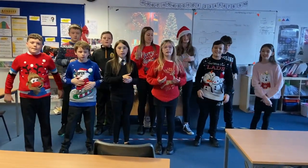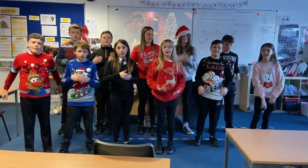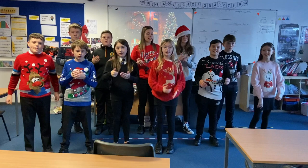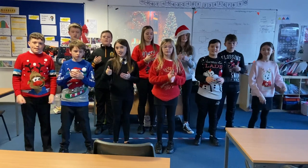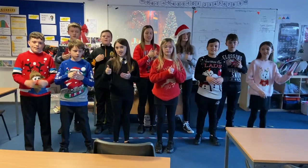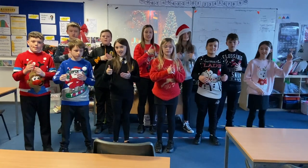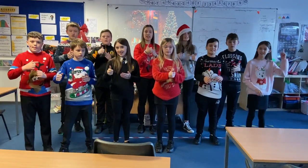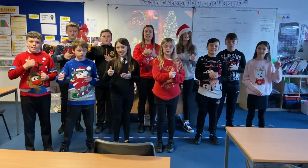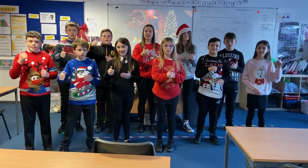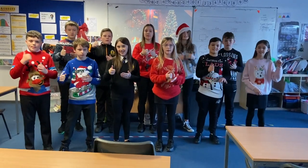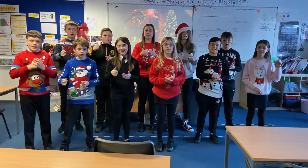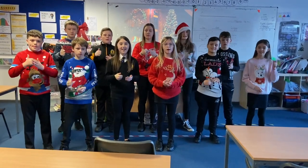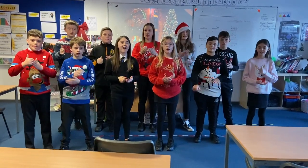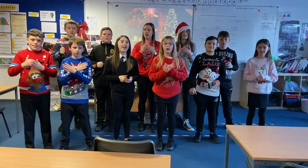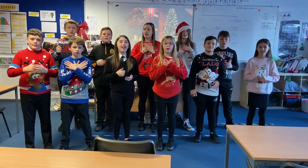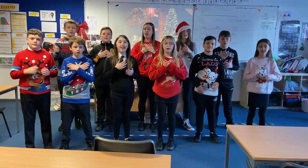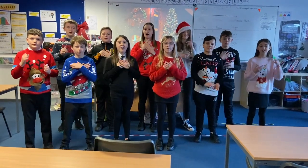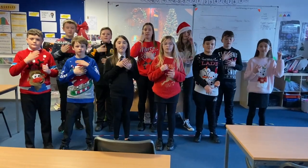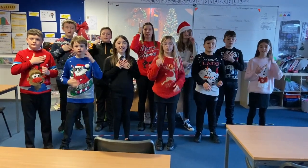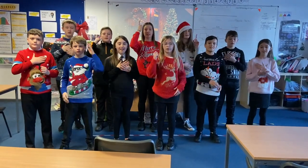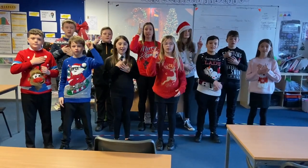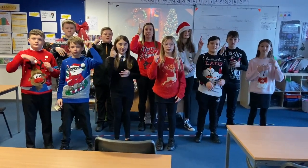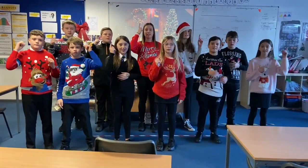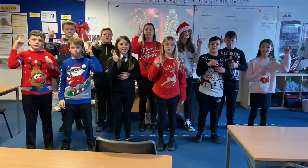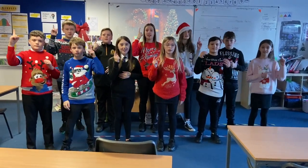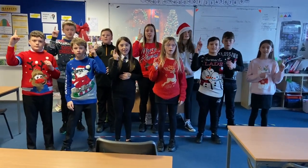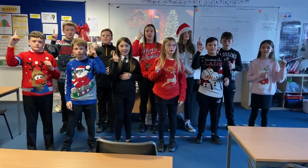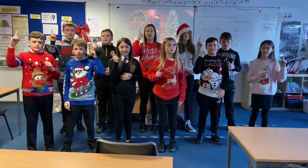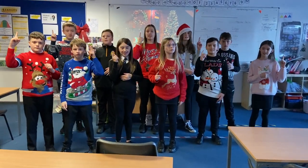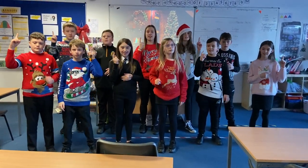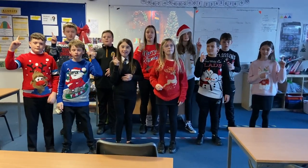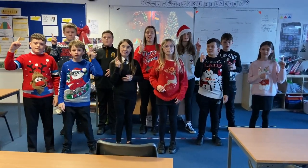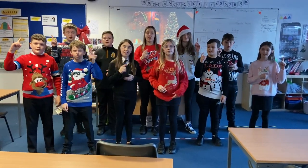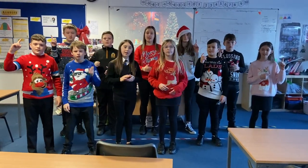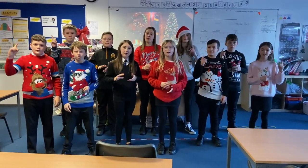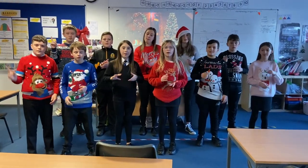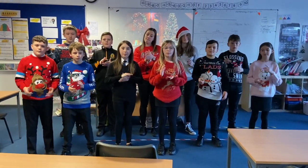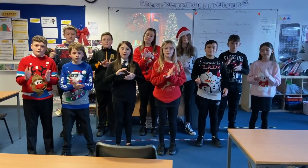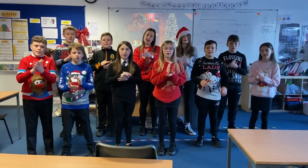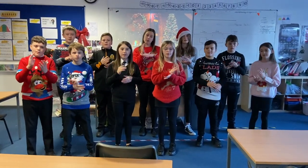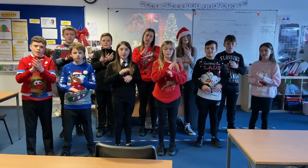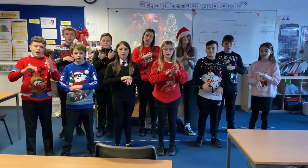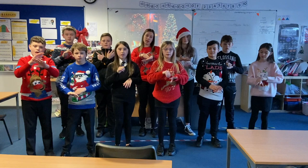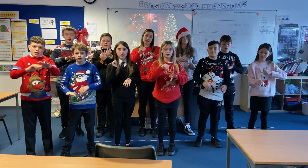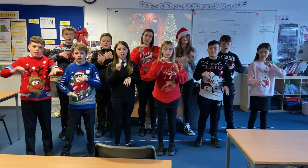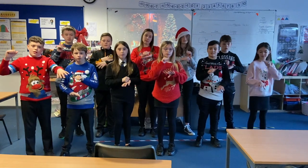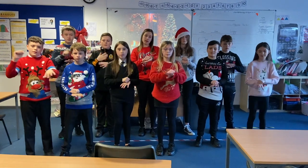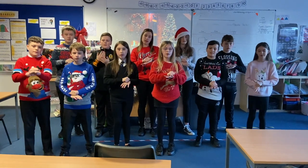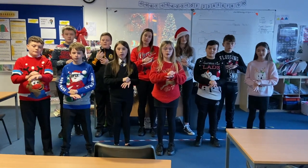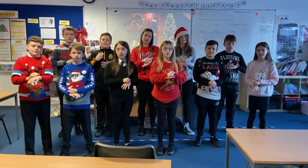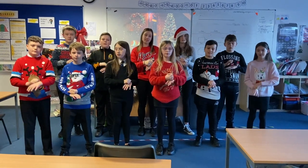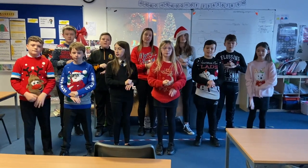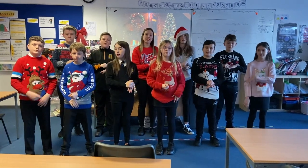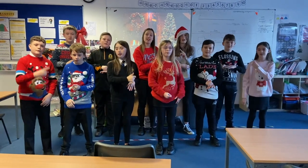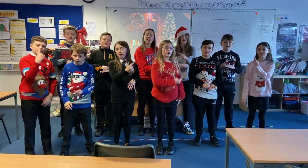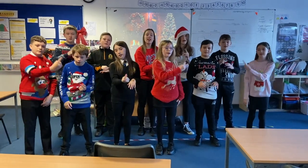It's the season, love and understanding Merry Christmas